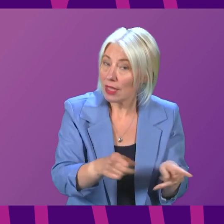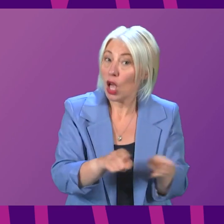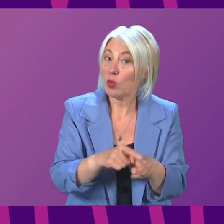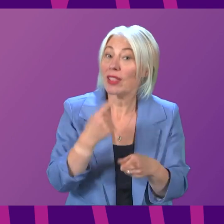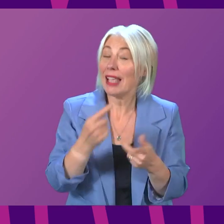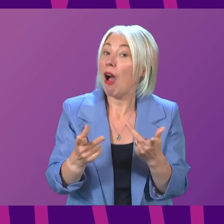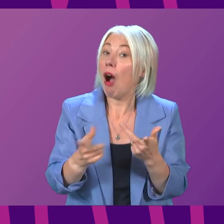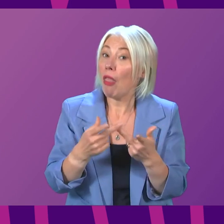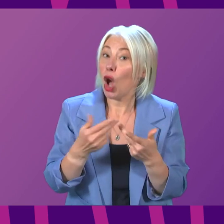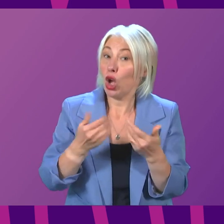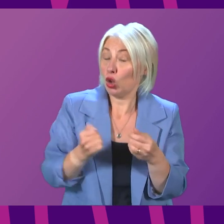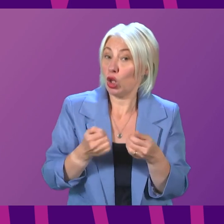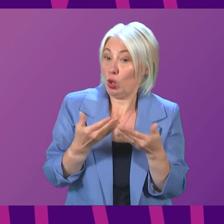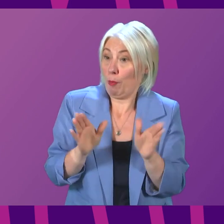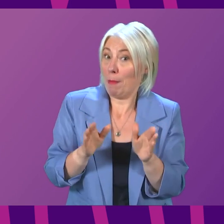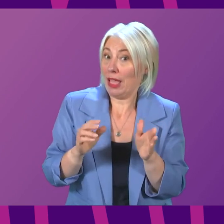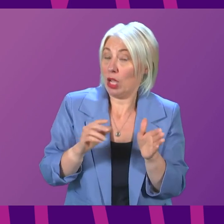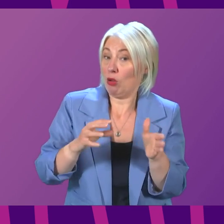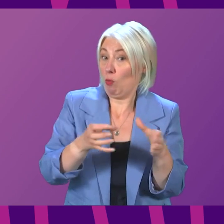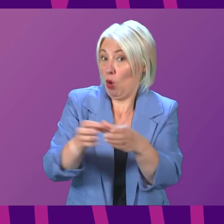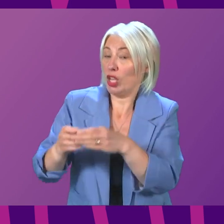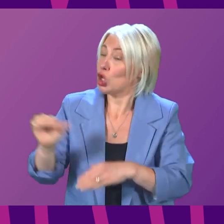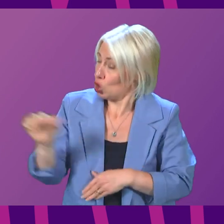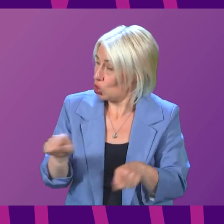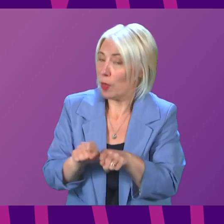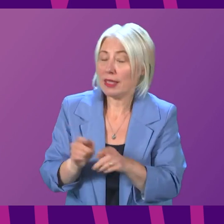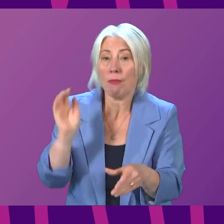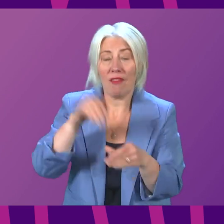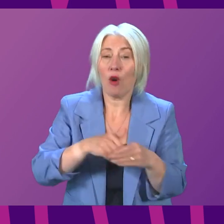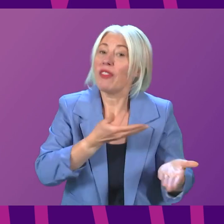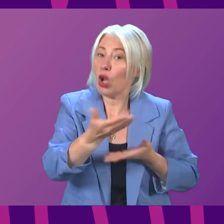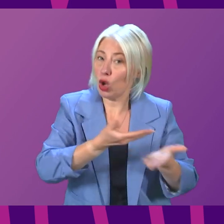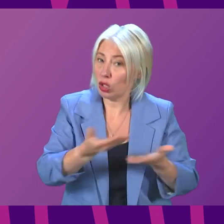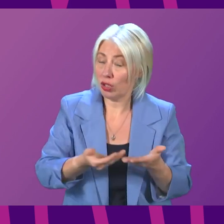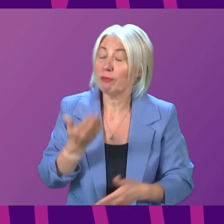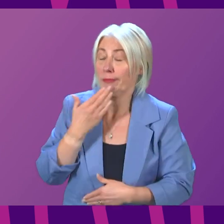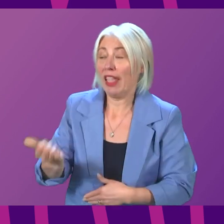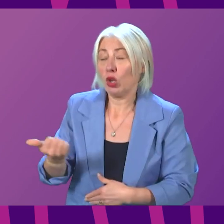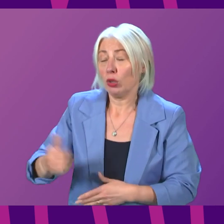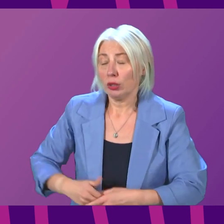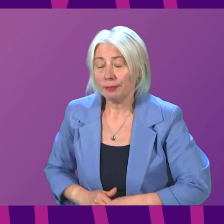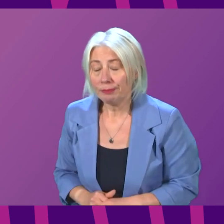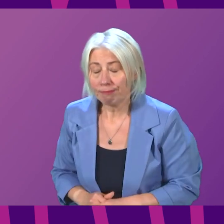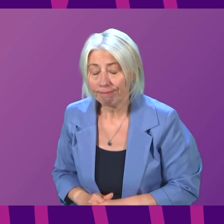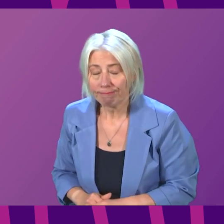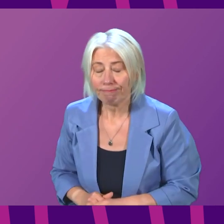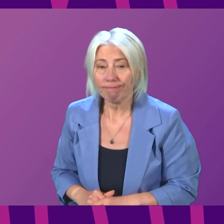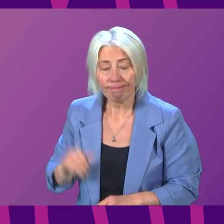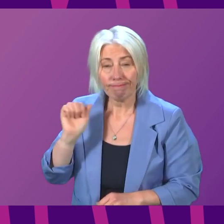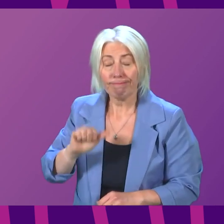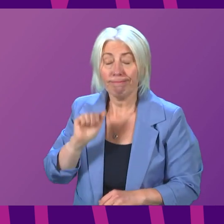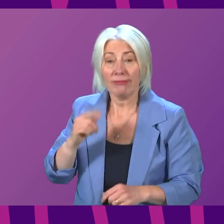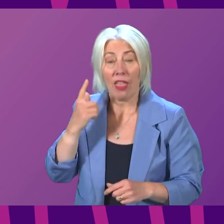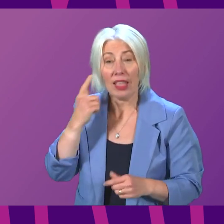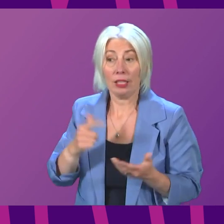Scottish public agencies will be likewise? First Minister. Can I thank Maggie Chapman for that question? I think, as is